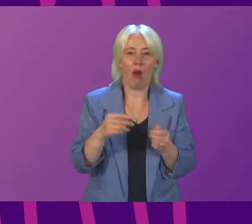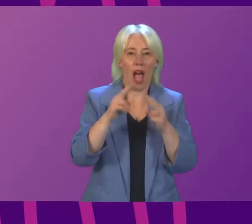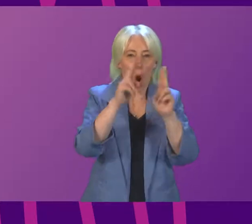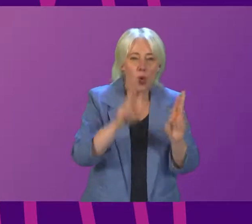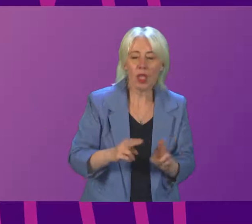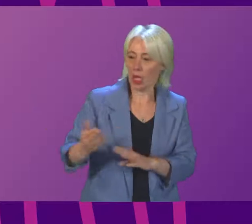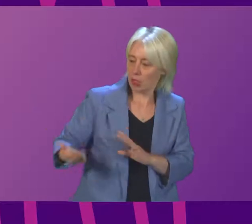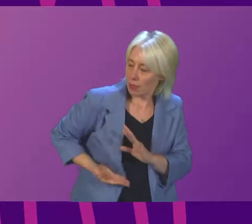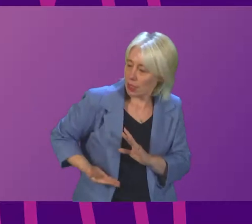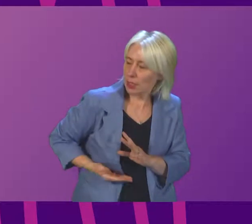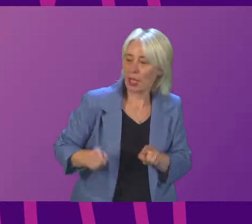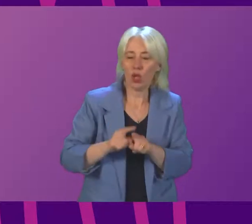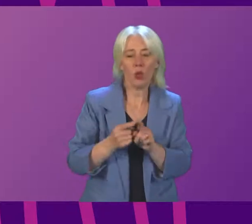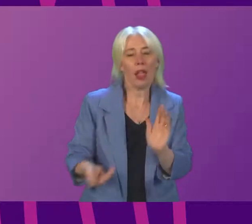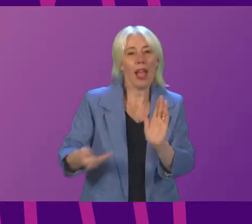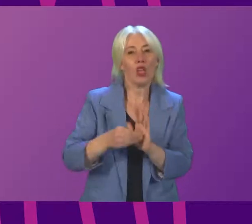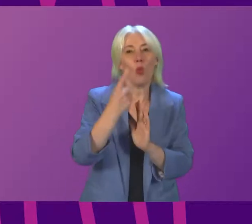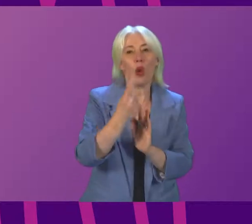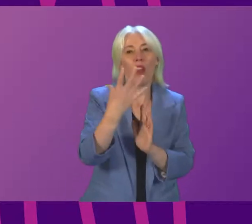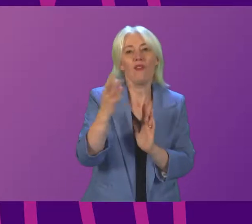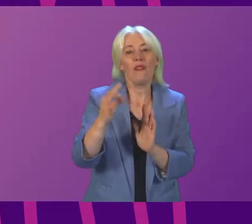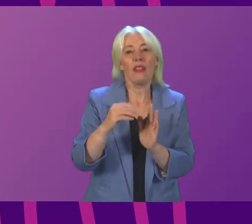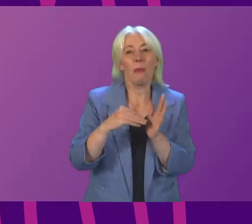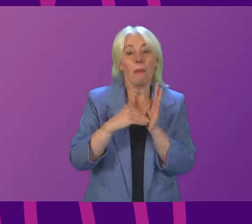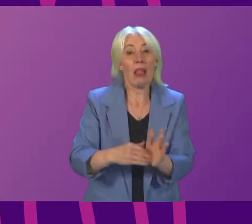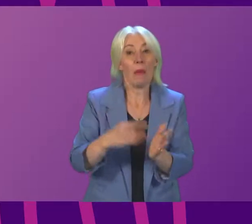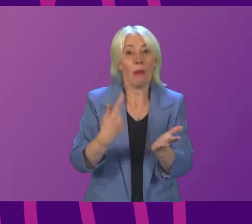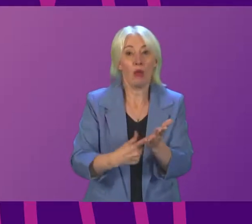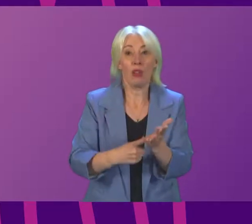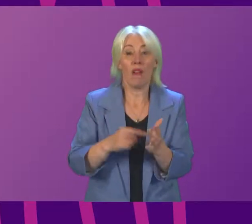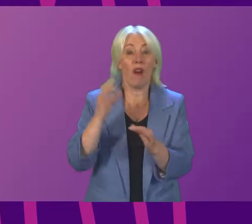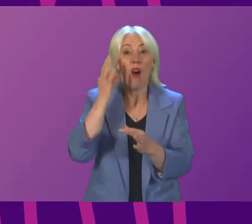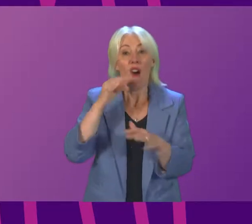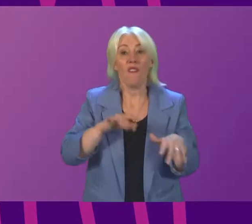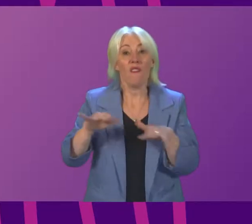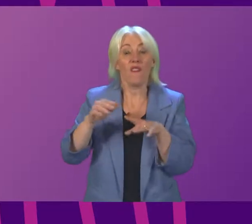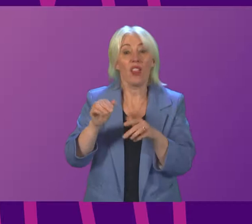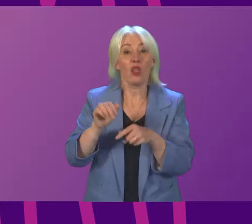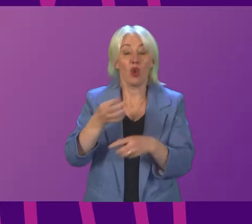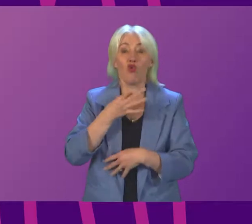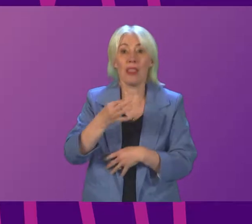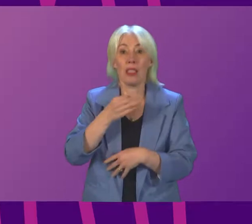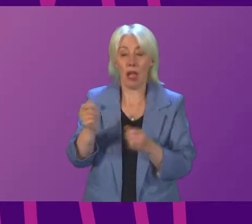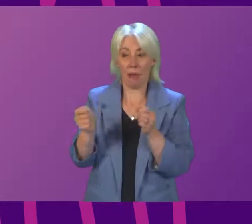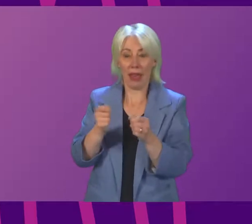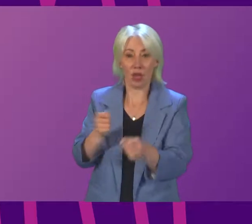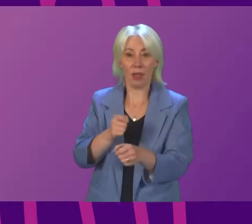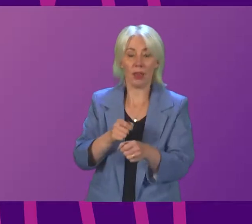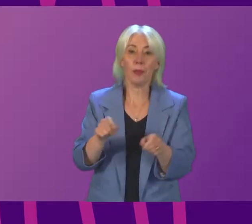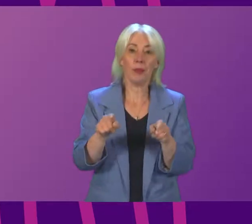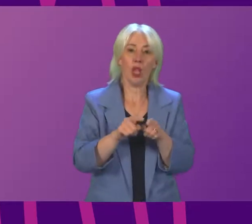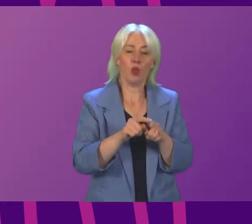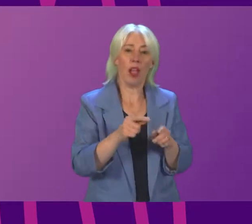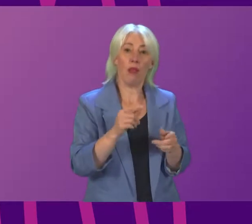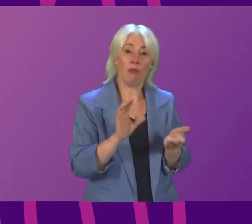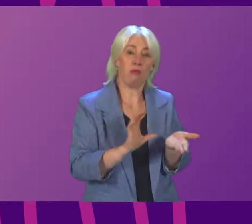an additional £150 million in flood risk management and £12 million in coastal change adaptation over the next five years